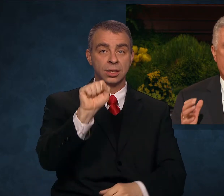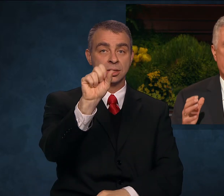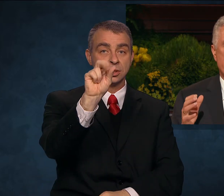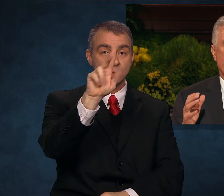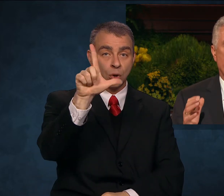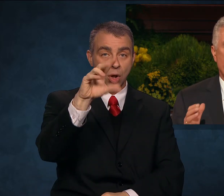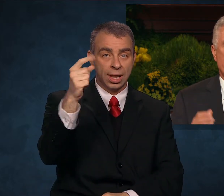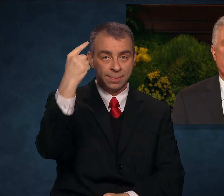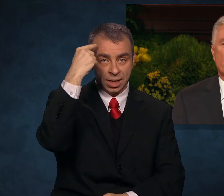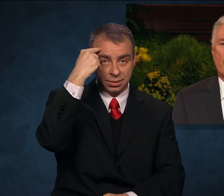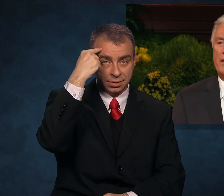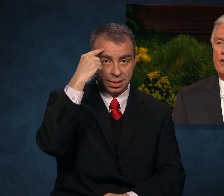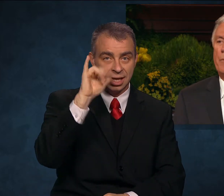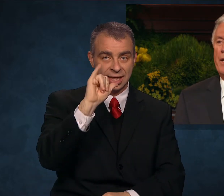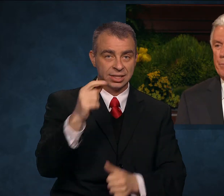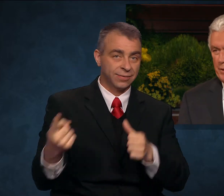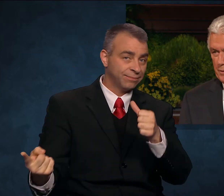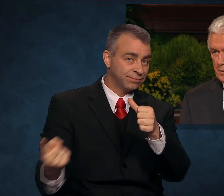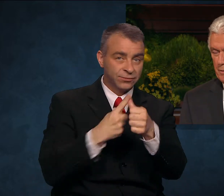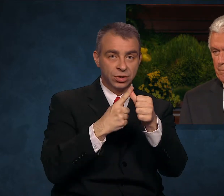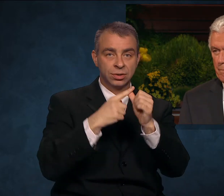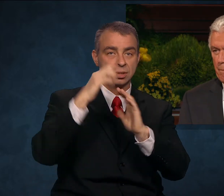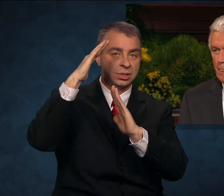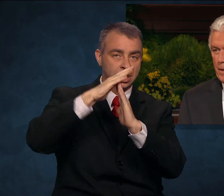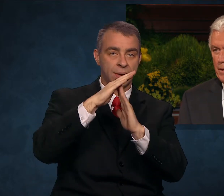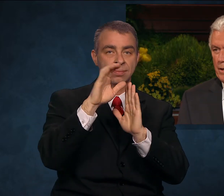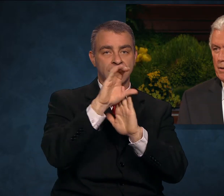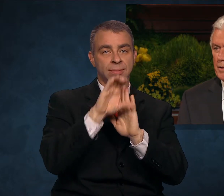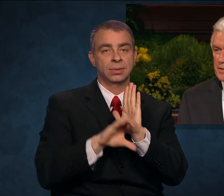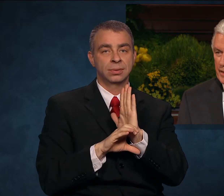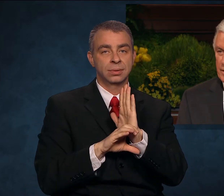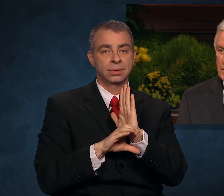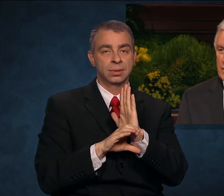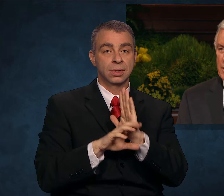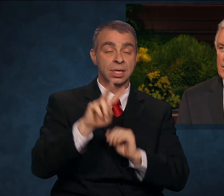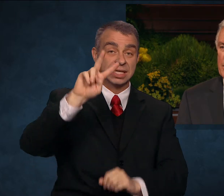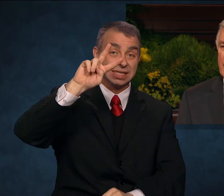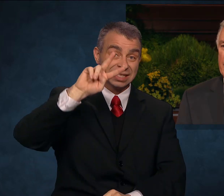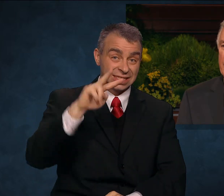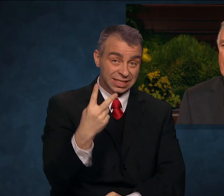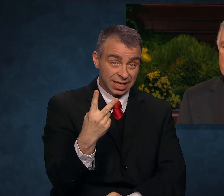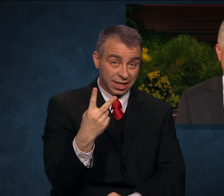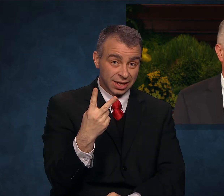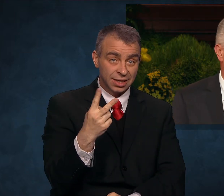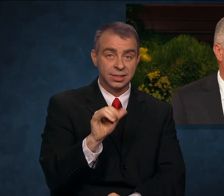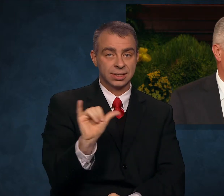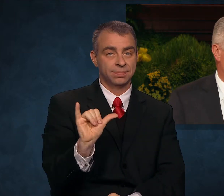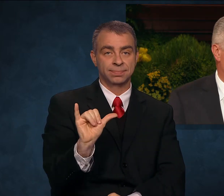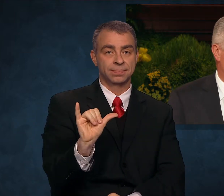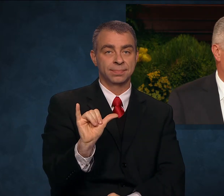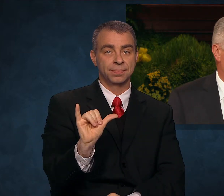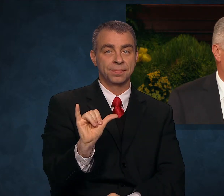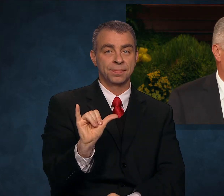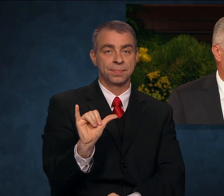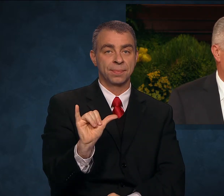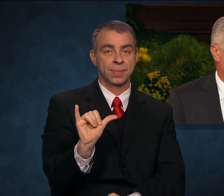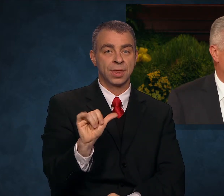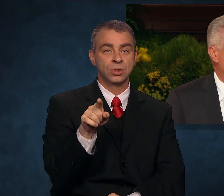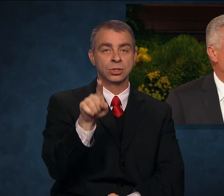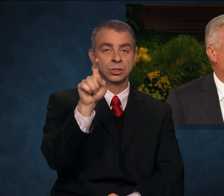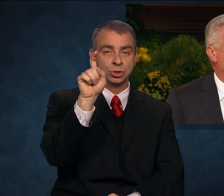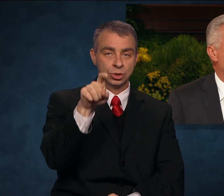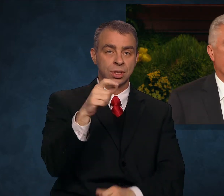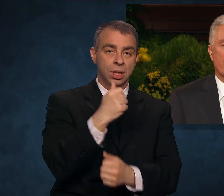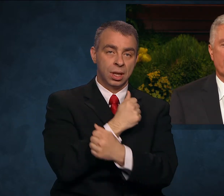This is the first and great commandment. And the second is like unto it. Thou